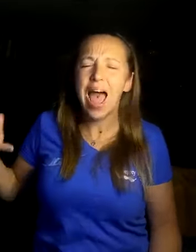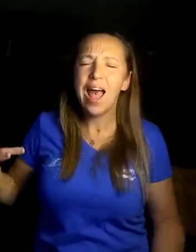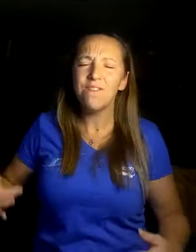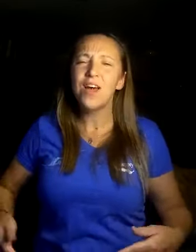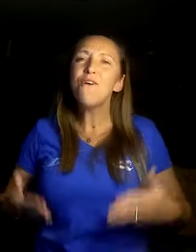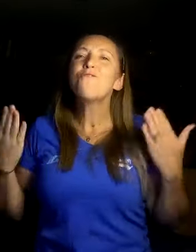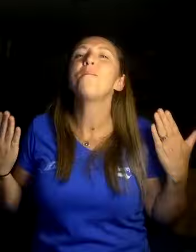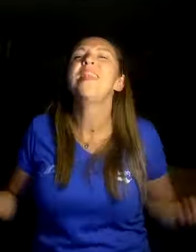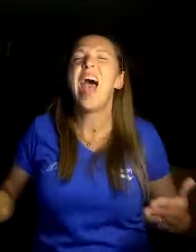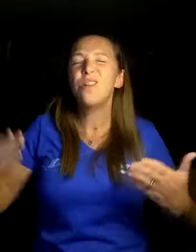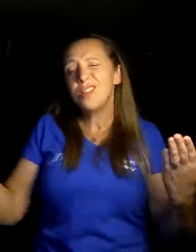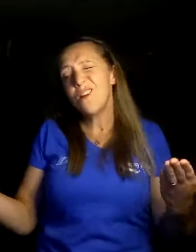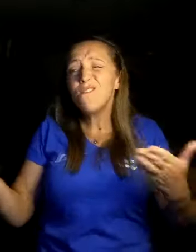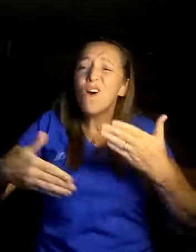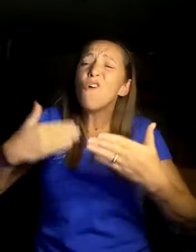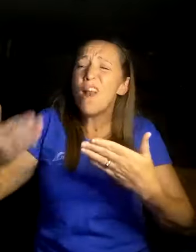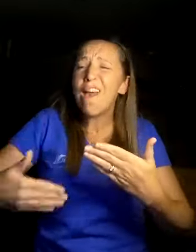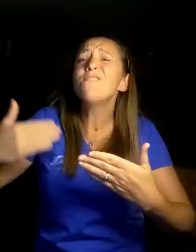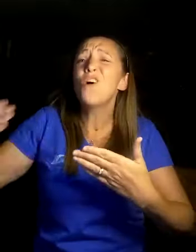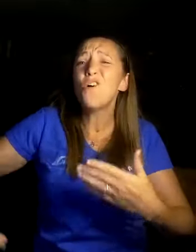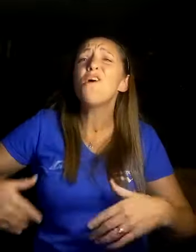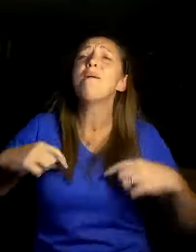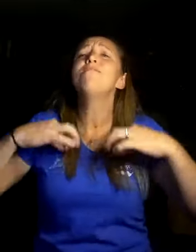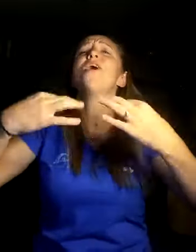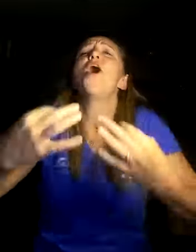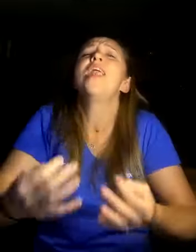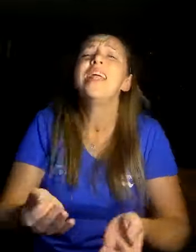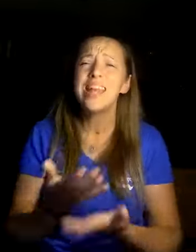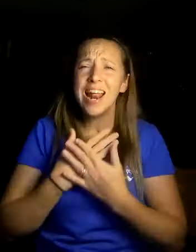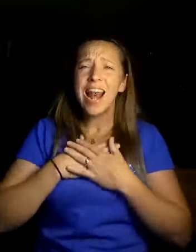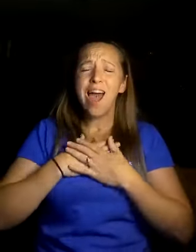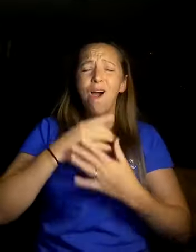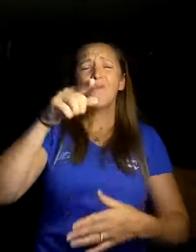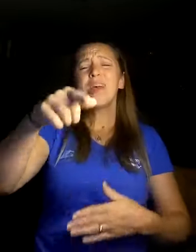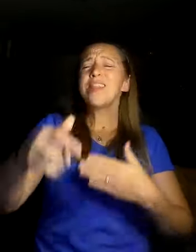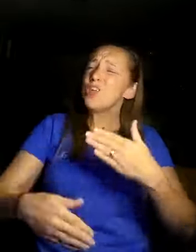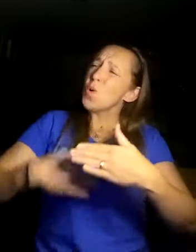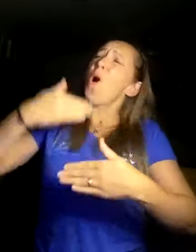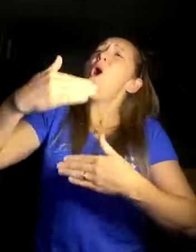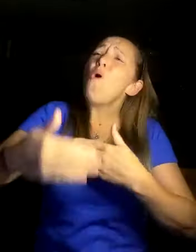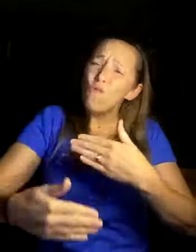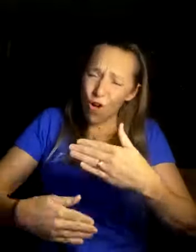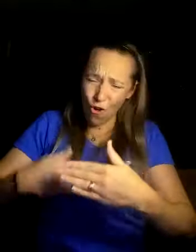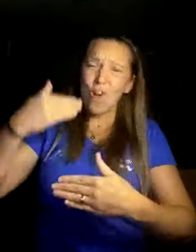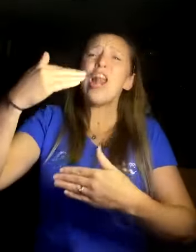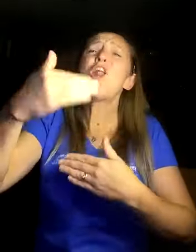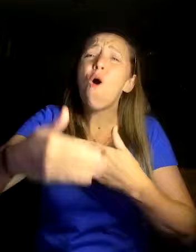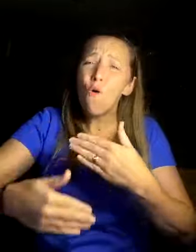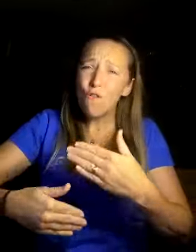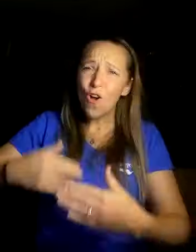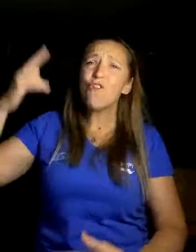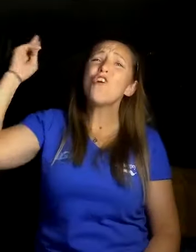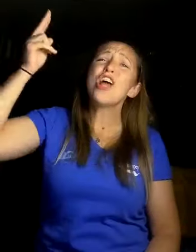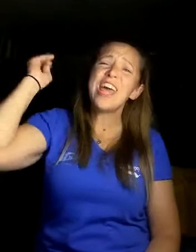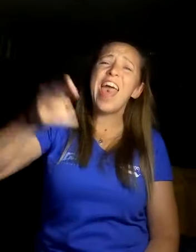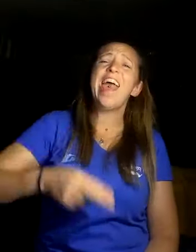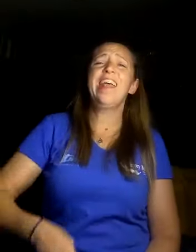life From now till forever, I'm falling in love with you Over and over again